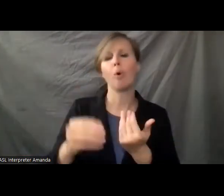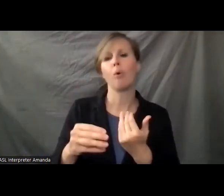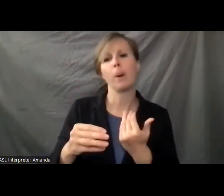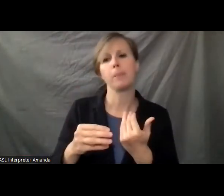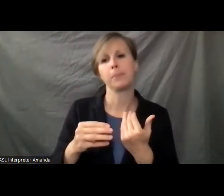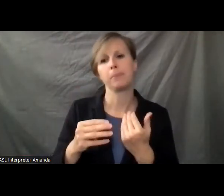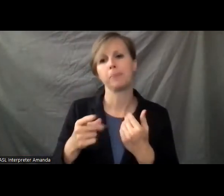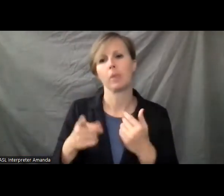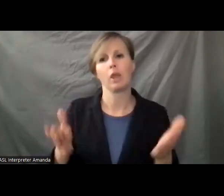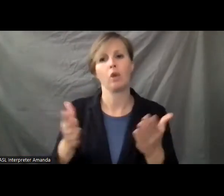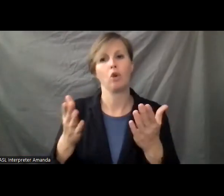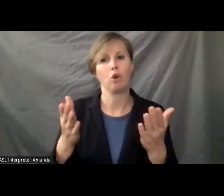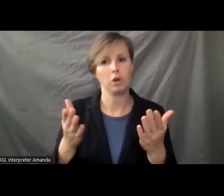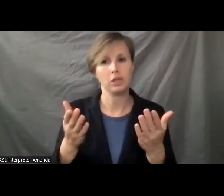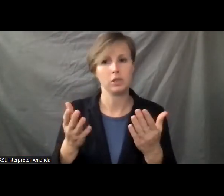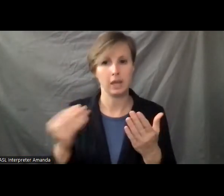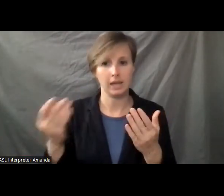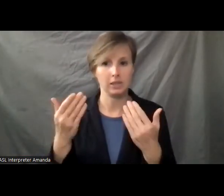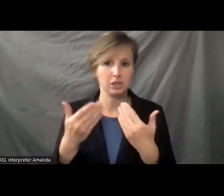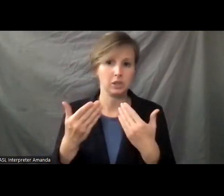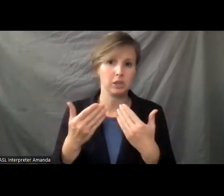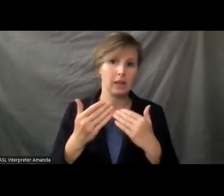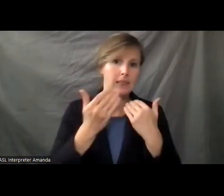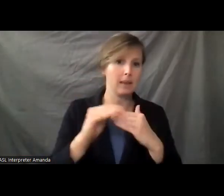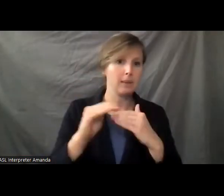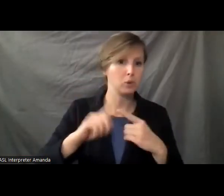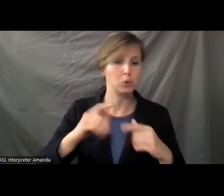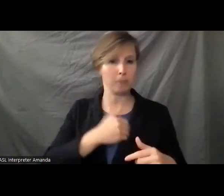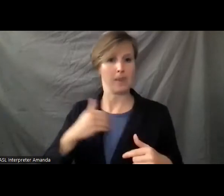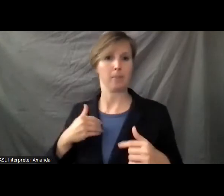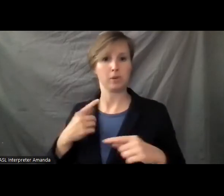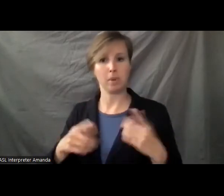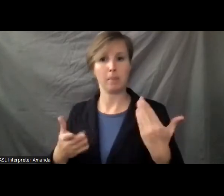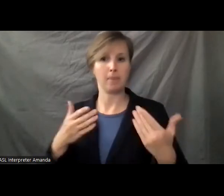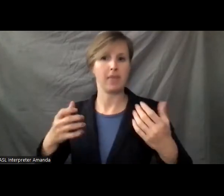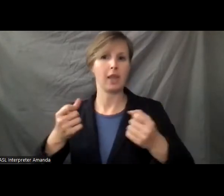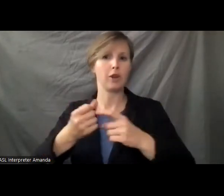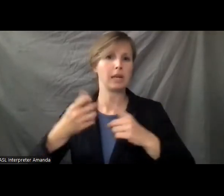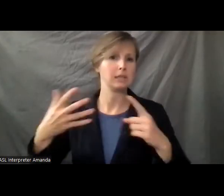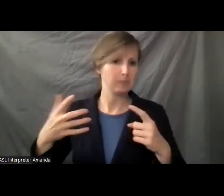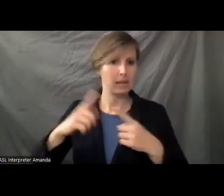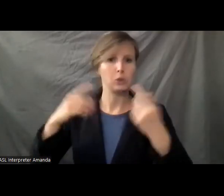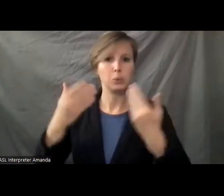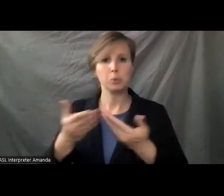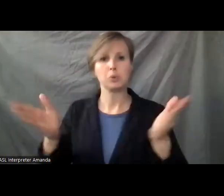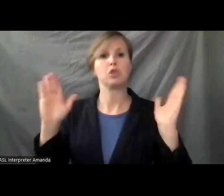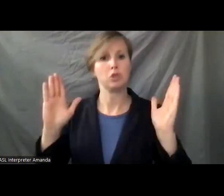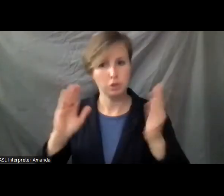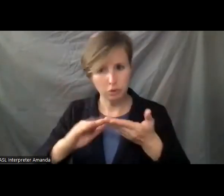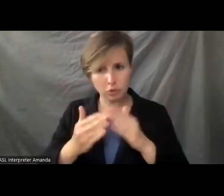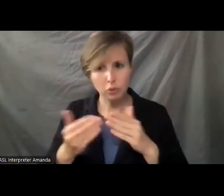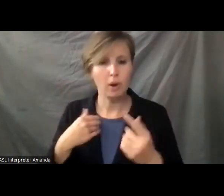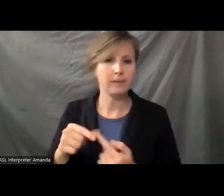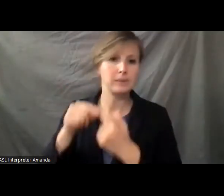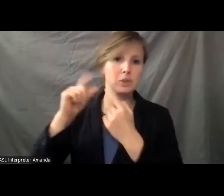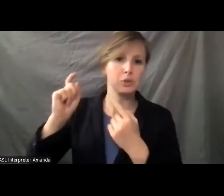encourage, and it's generally limited to the congregation, but perhaps that can be expanded to the general community that have special needs